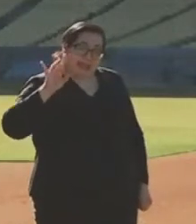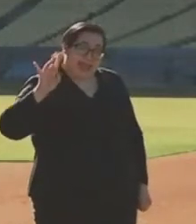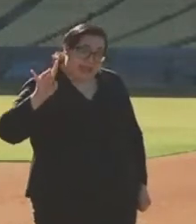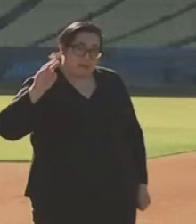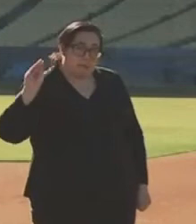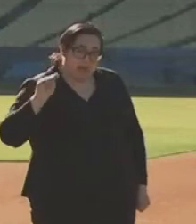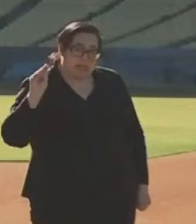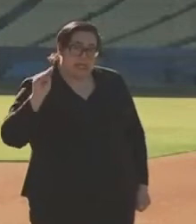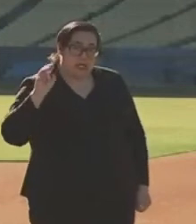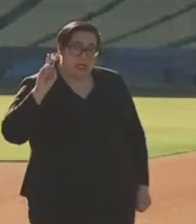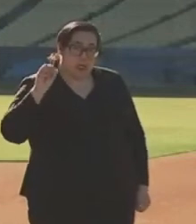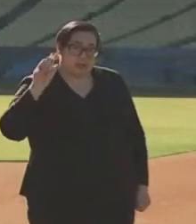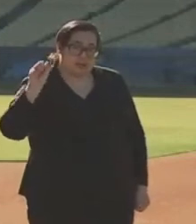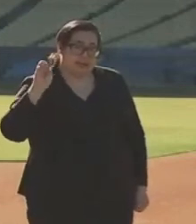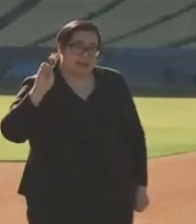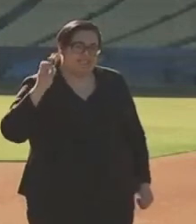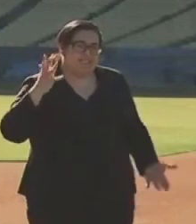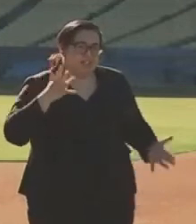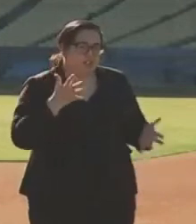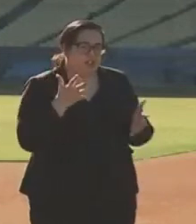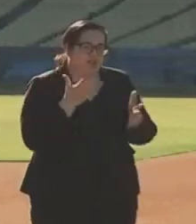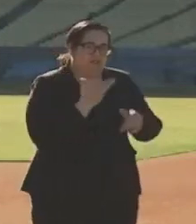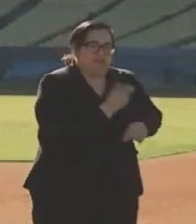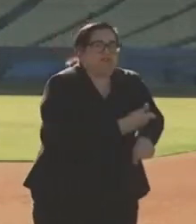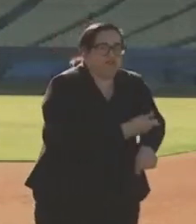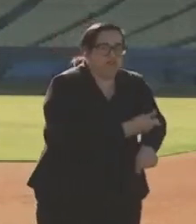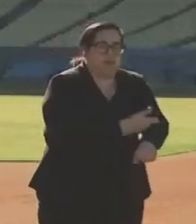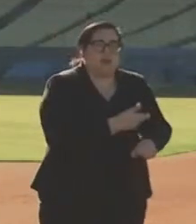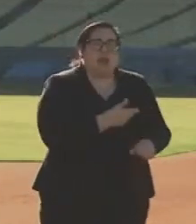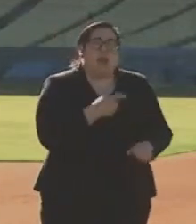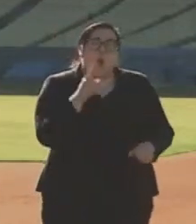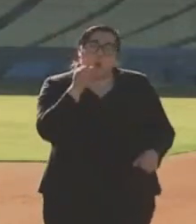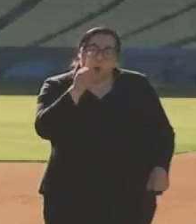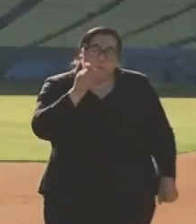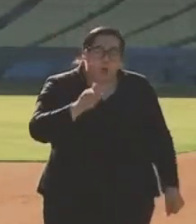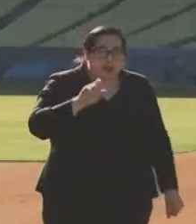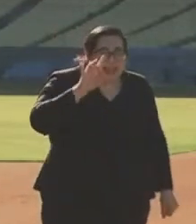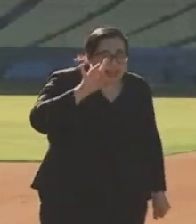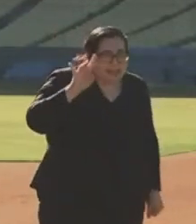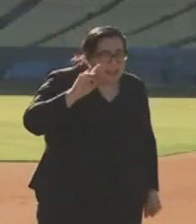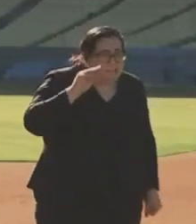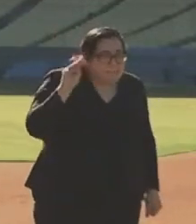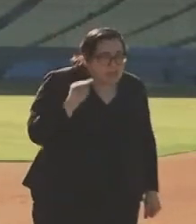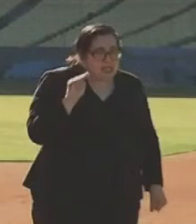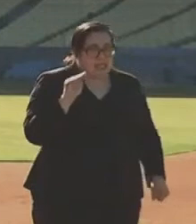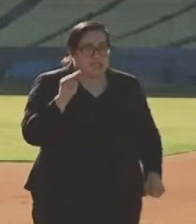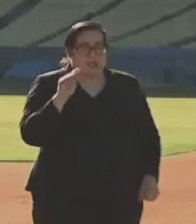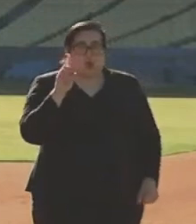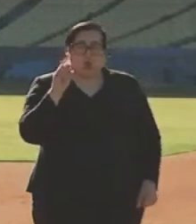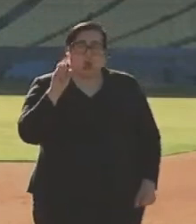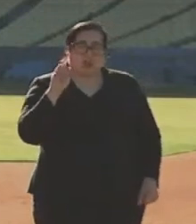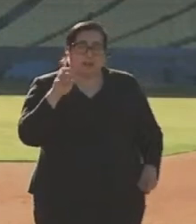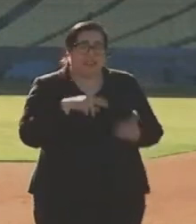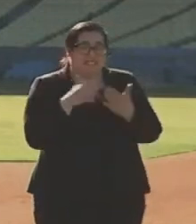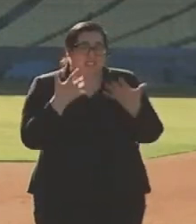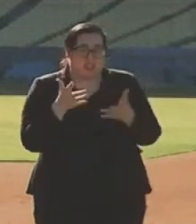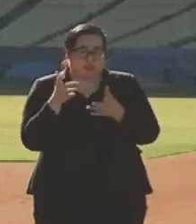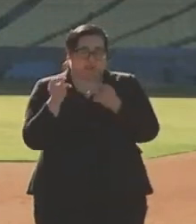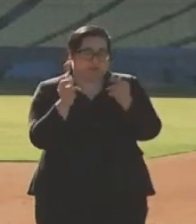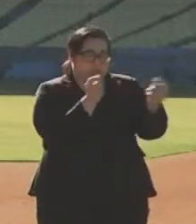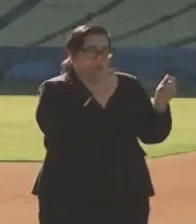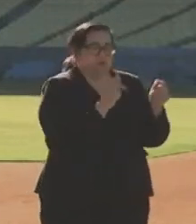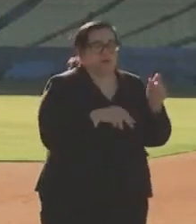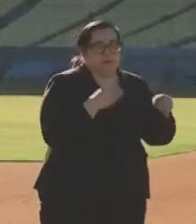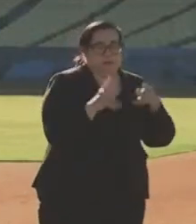million doses have been administered. To date, 1.188 million doses have been administered.